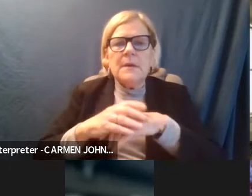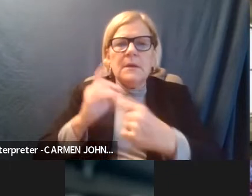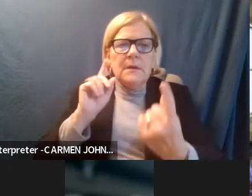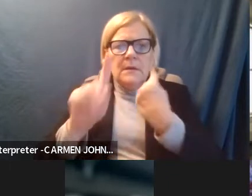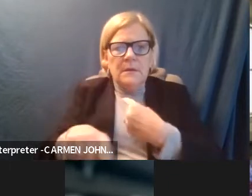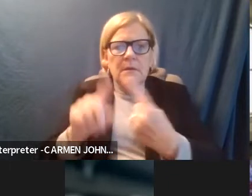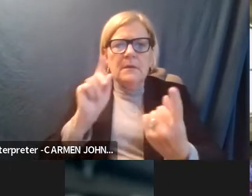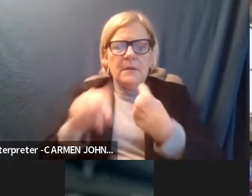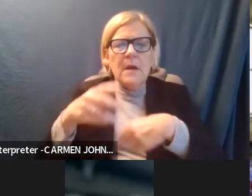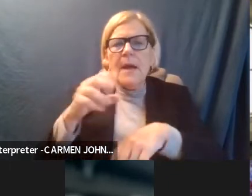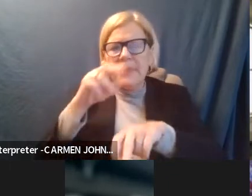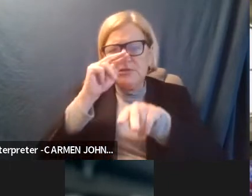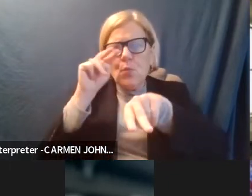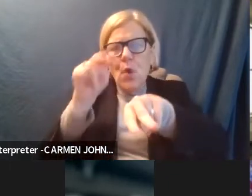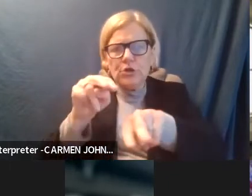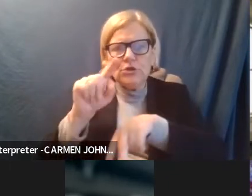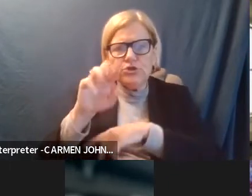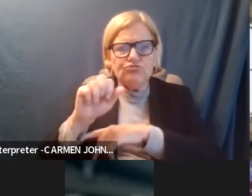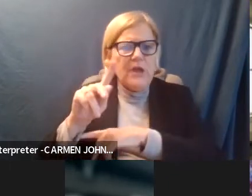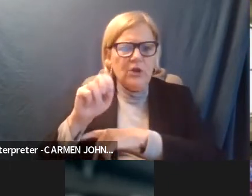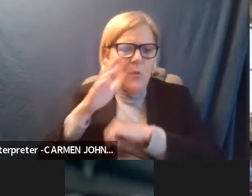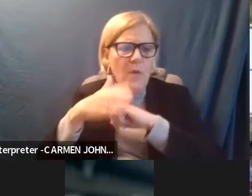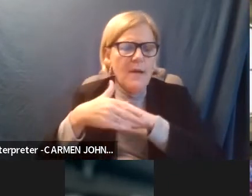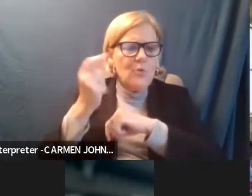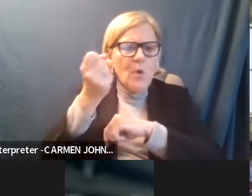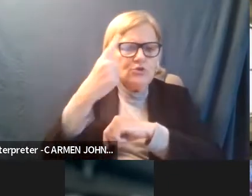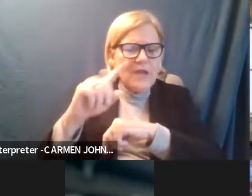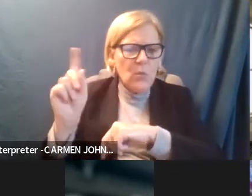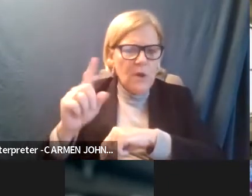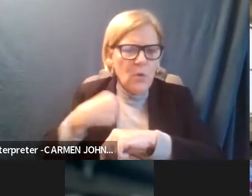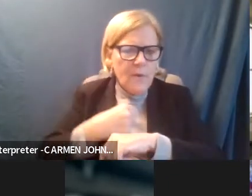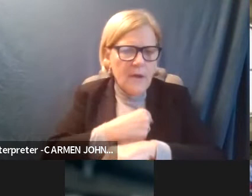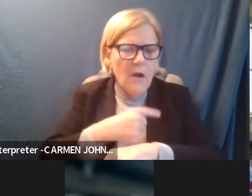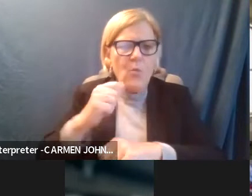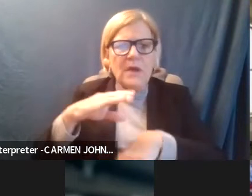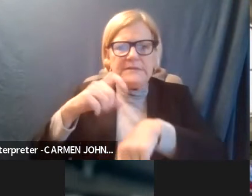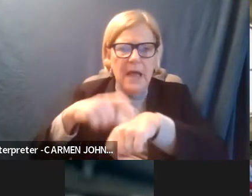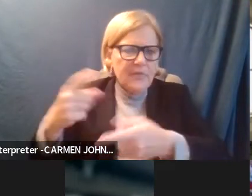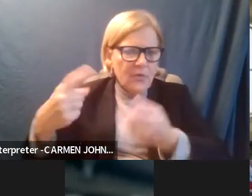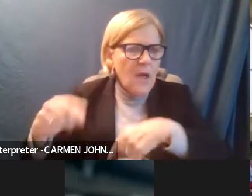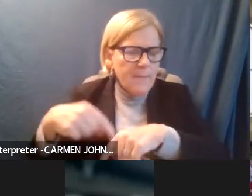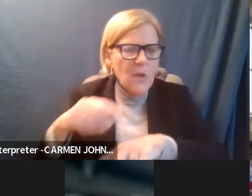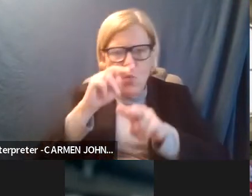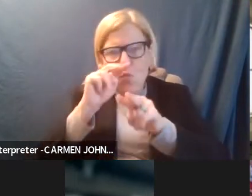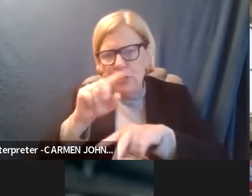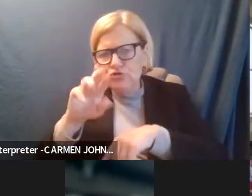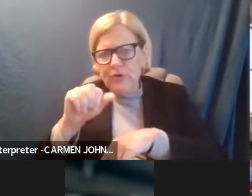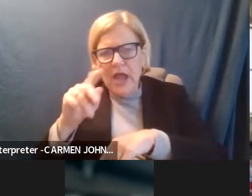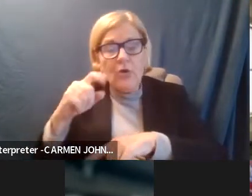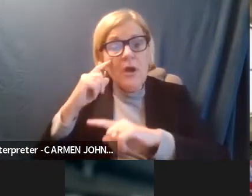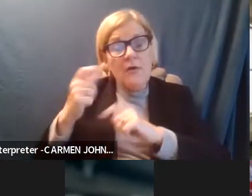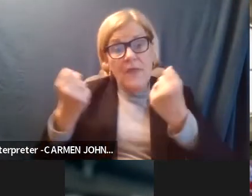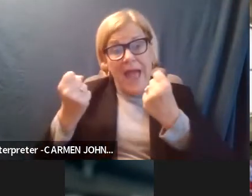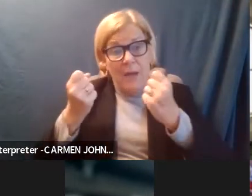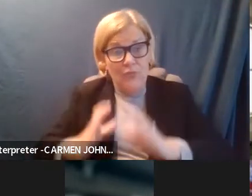please look at the tracker. That'll help you understand of where we are and what bus is coming and what time they're coming. Um, for our operators,